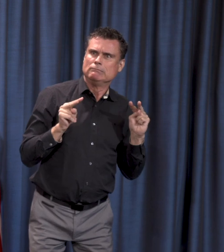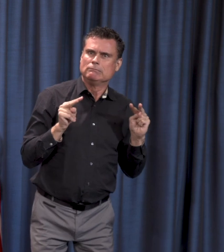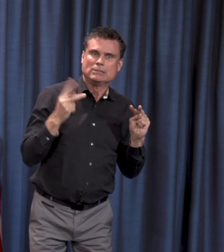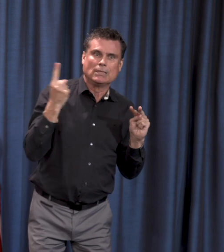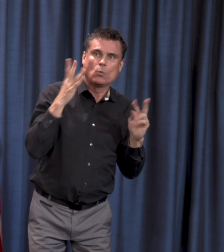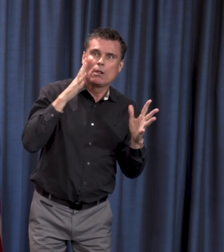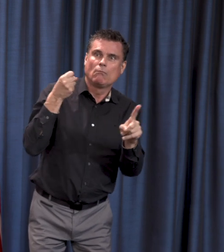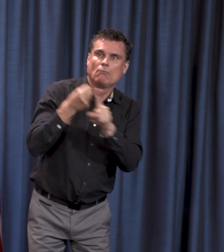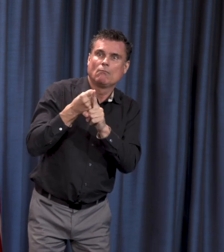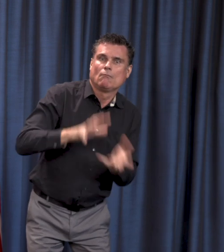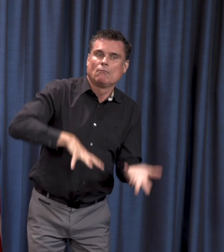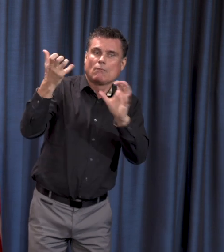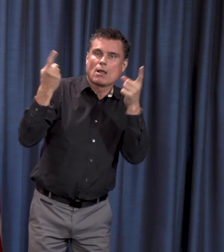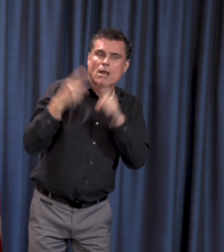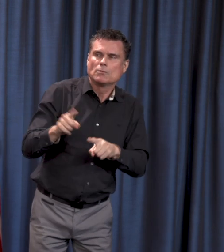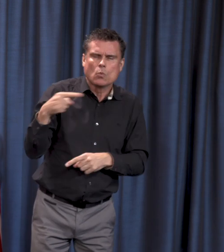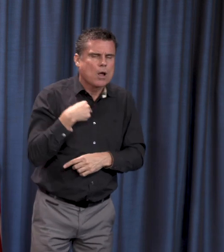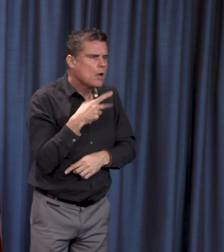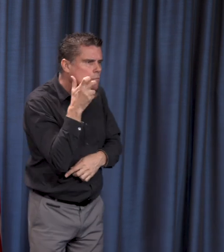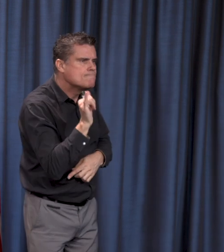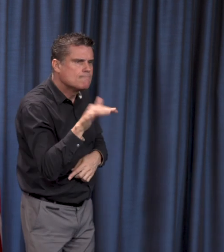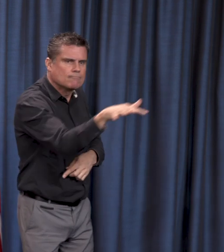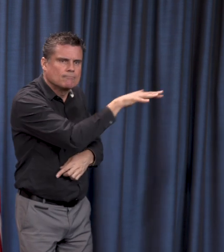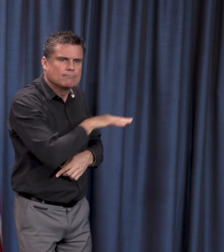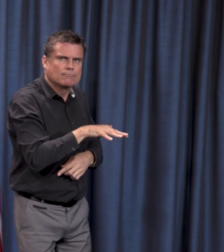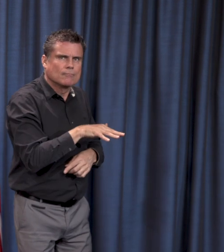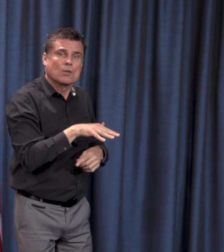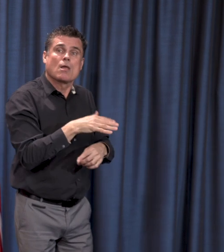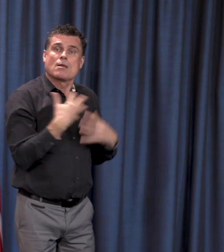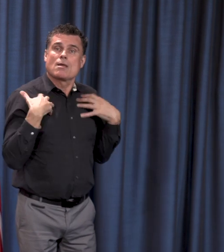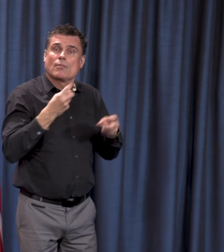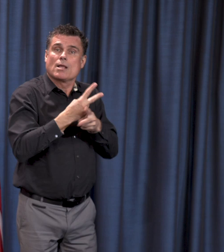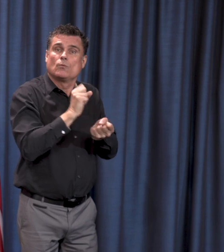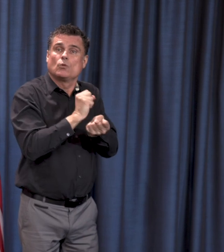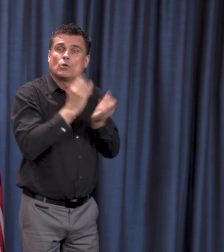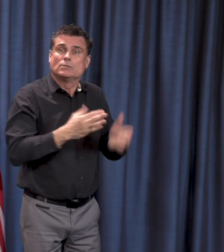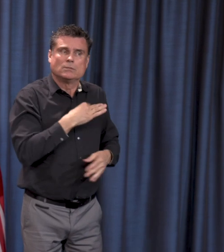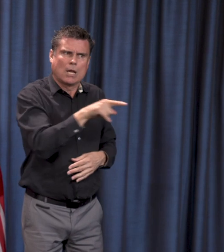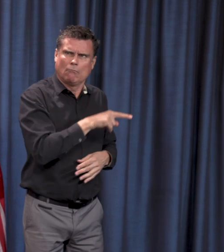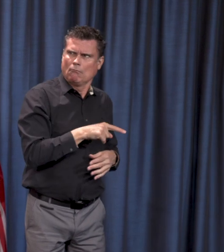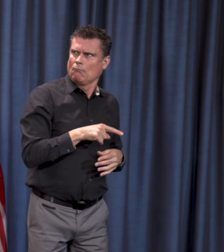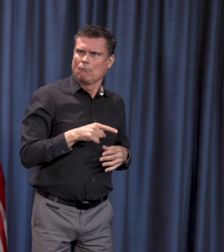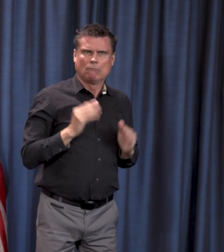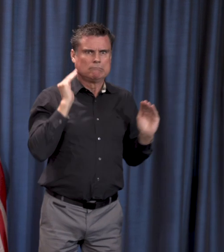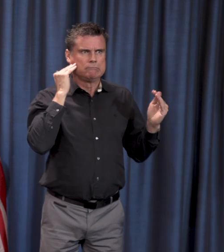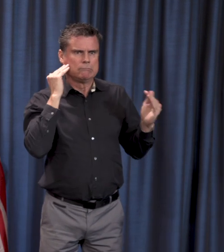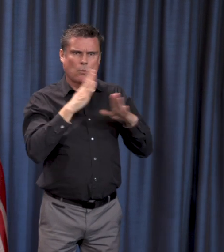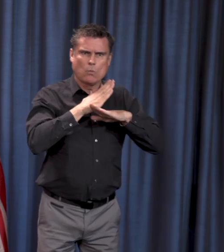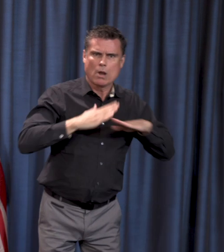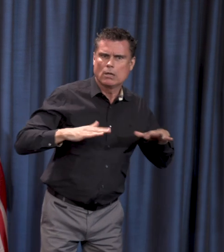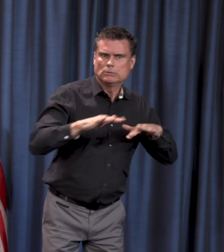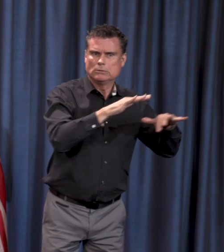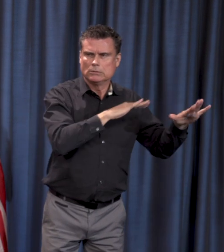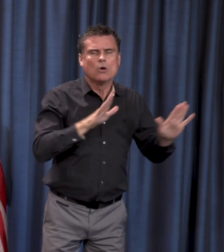to say, is a source of anxiety. And I so admire the work of our acute care, those working in acute care, as well as in long-term care